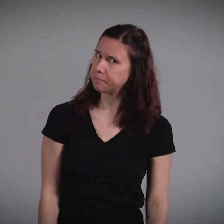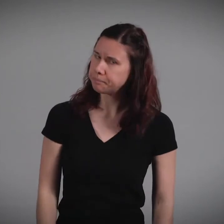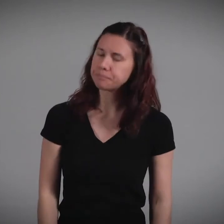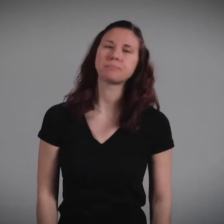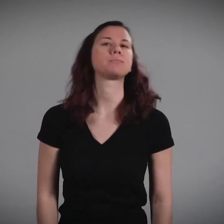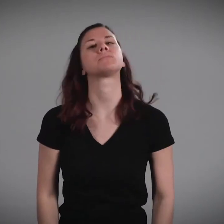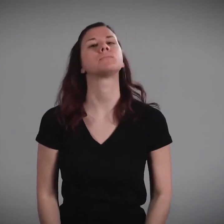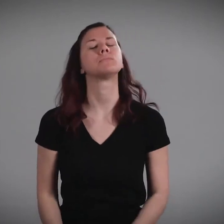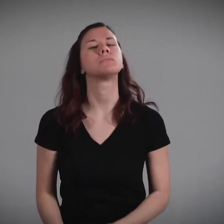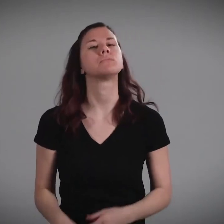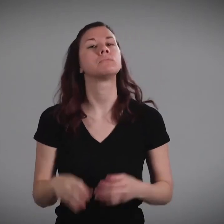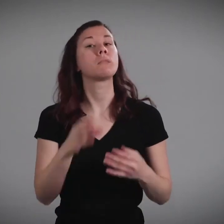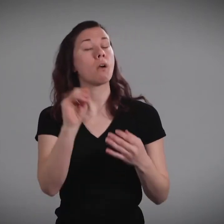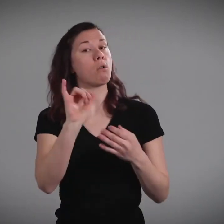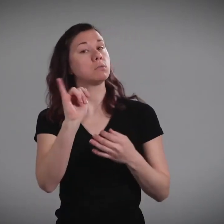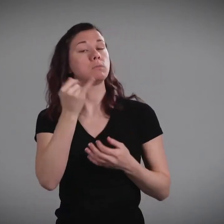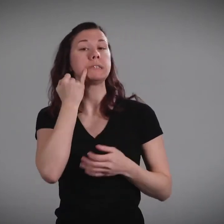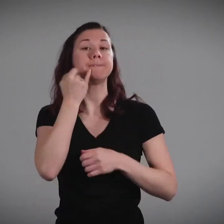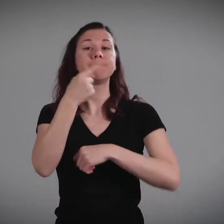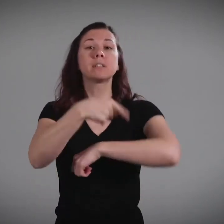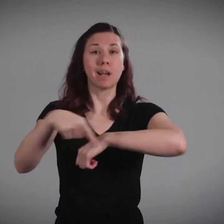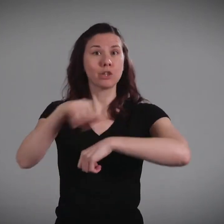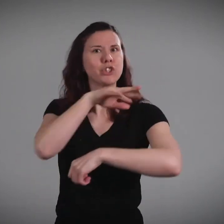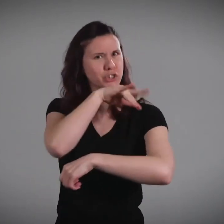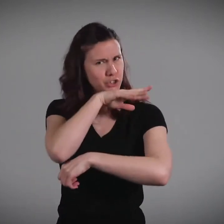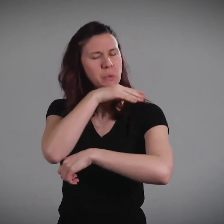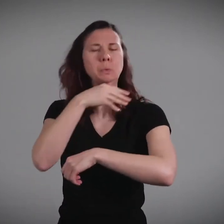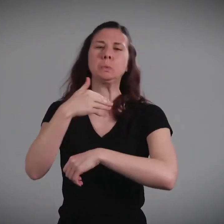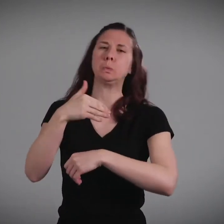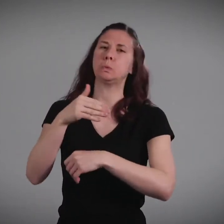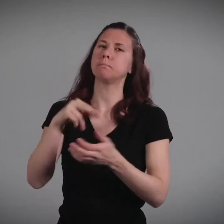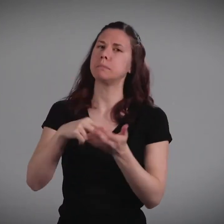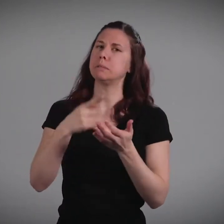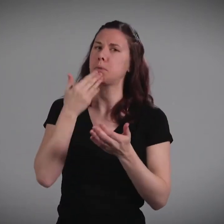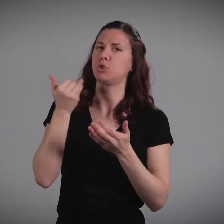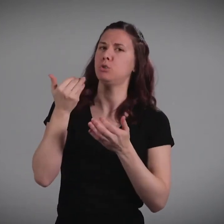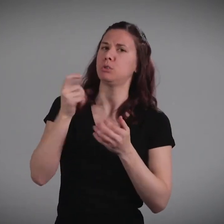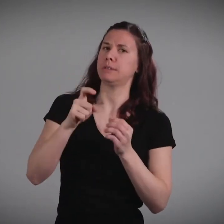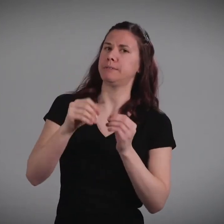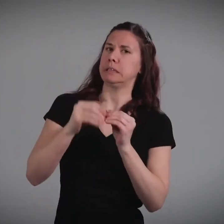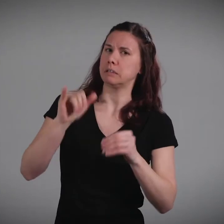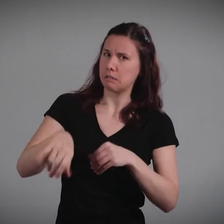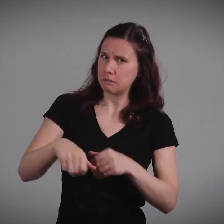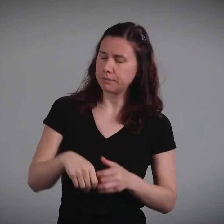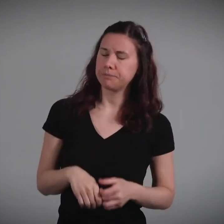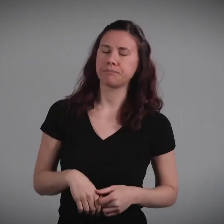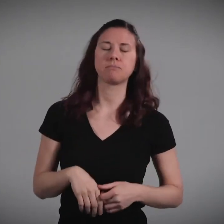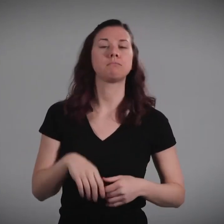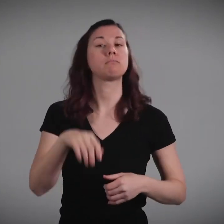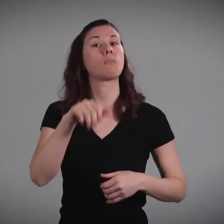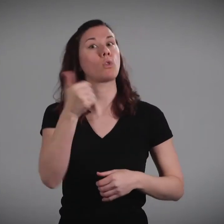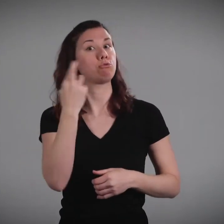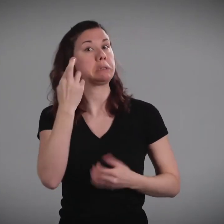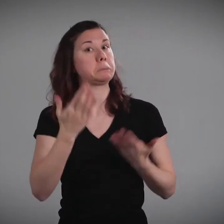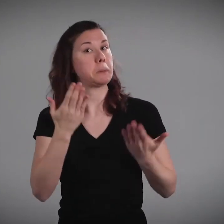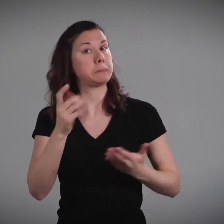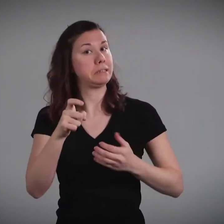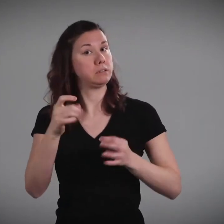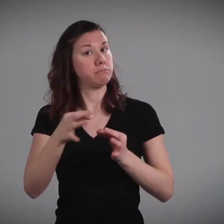way to mend those areas. Also, if the lacerated area is dirty, it has to be carefully fixed. If the cut is jagged